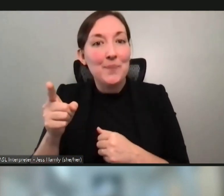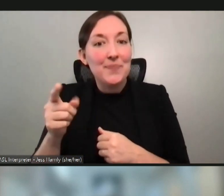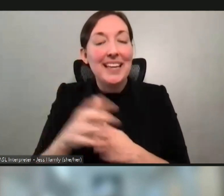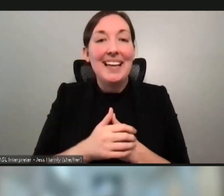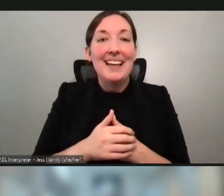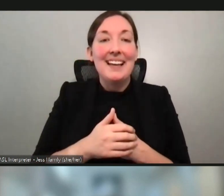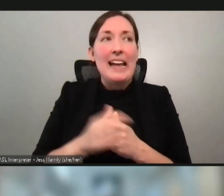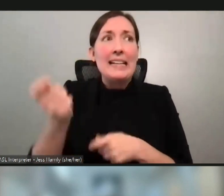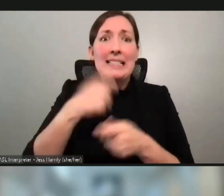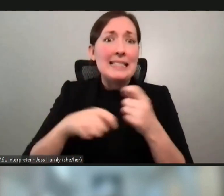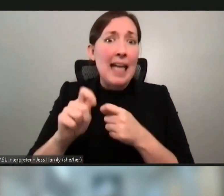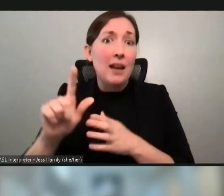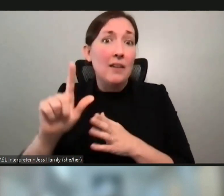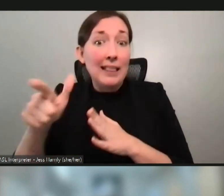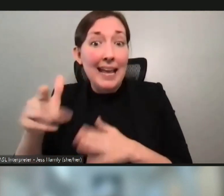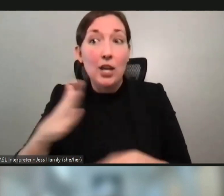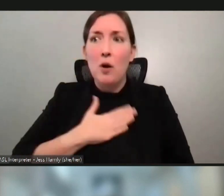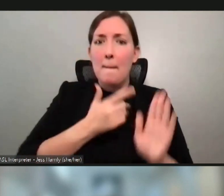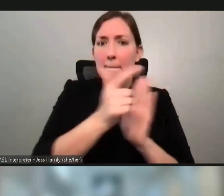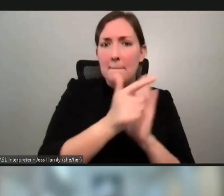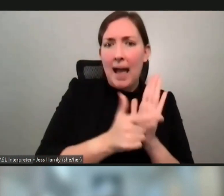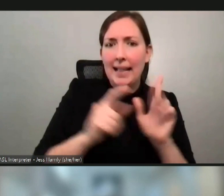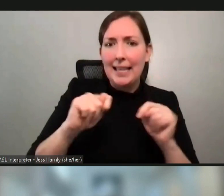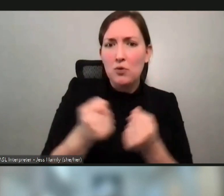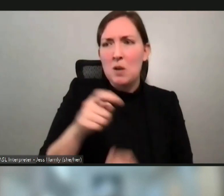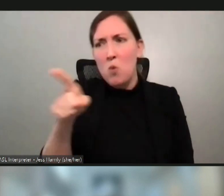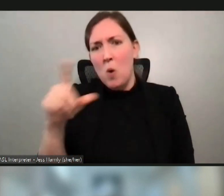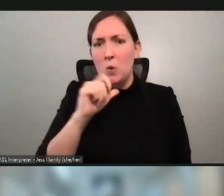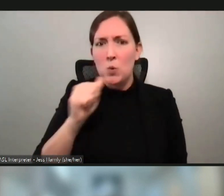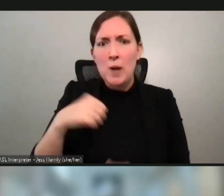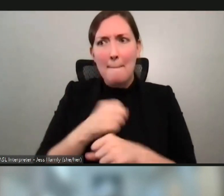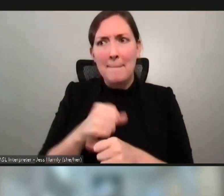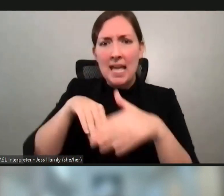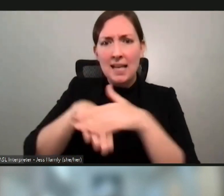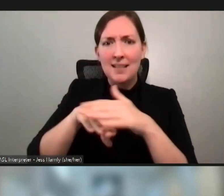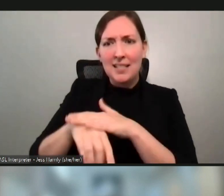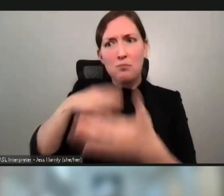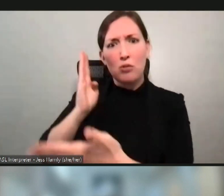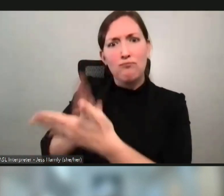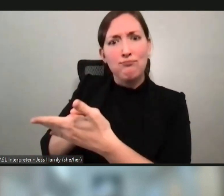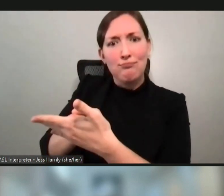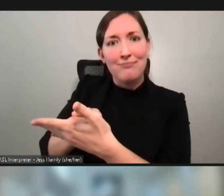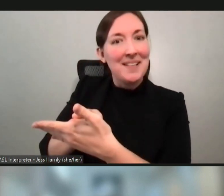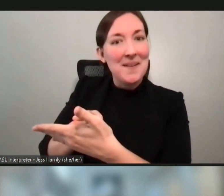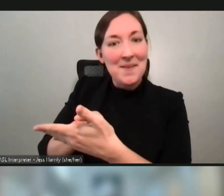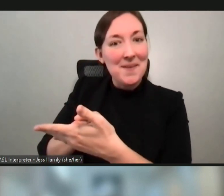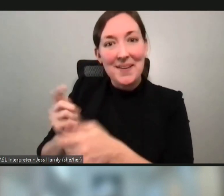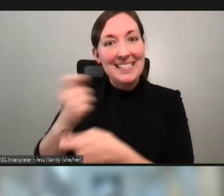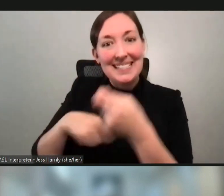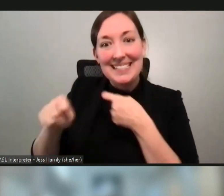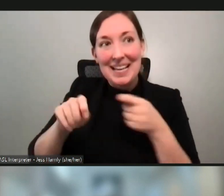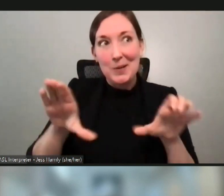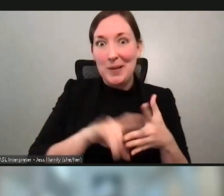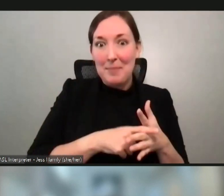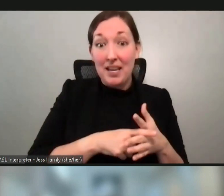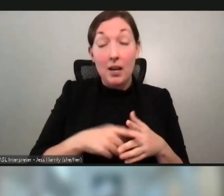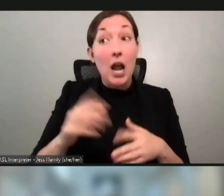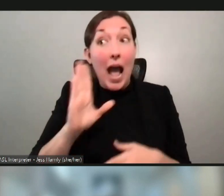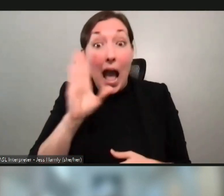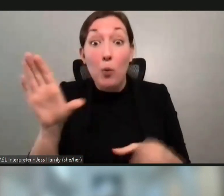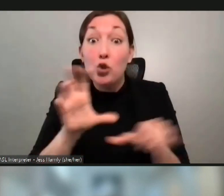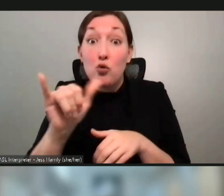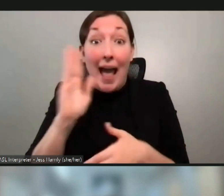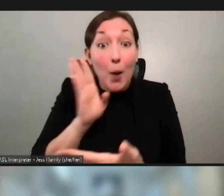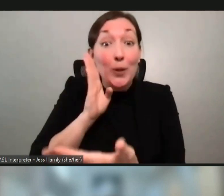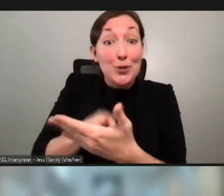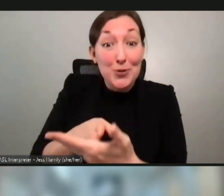at you later with my legal team, because you did not make it accessible, inclusive, because I will do that if you don't make it accessible,